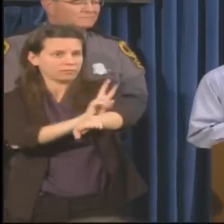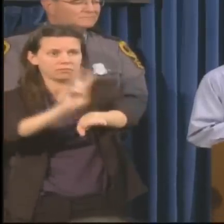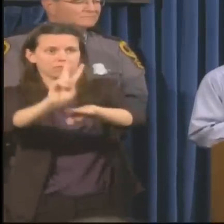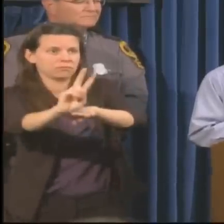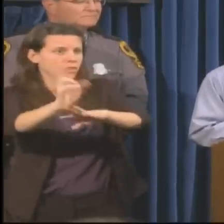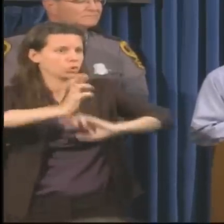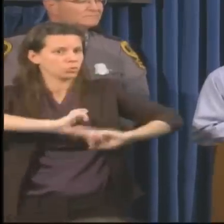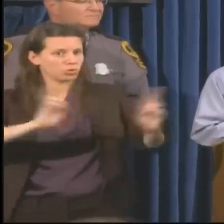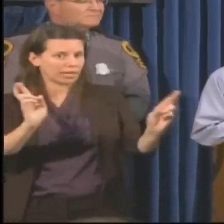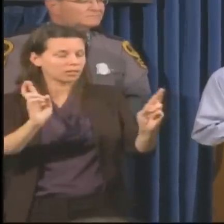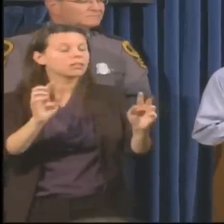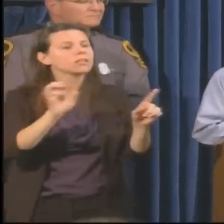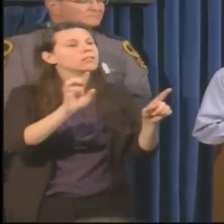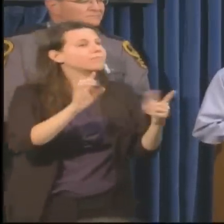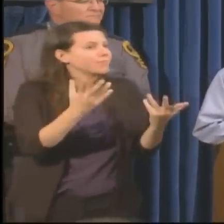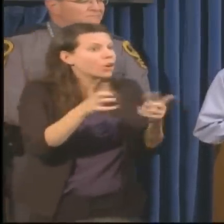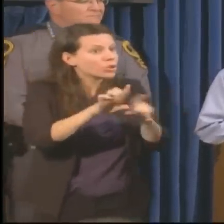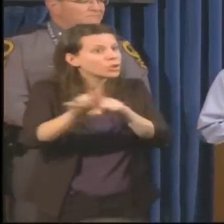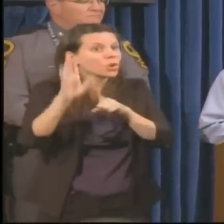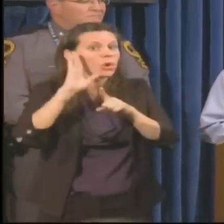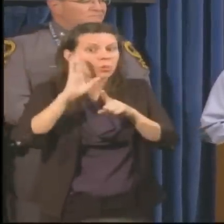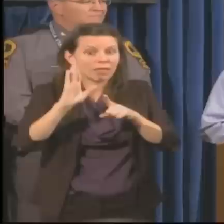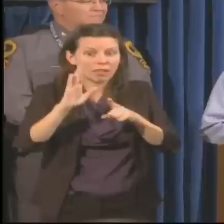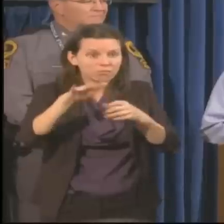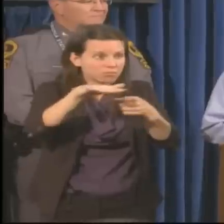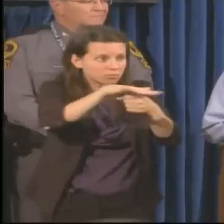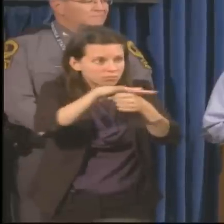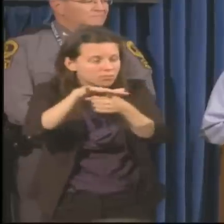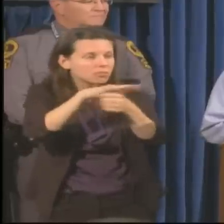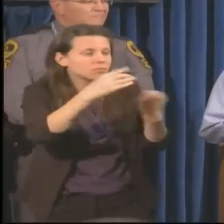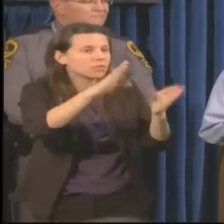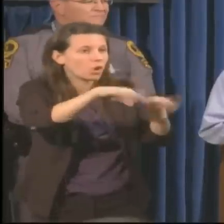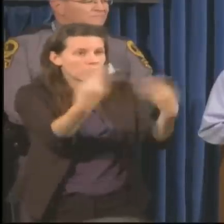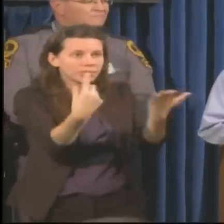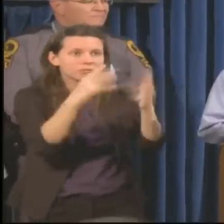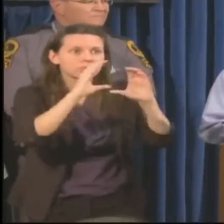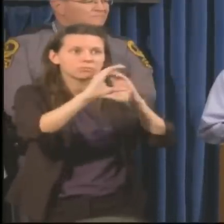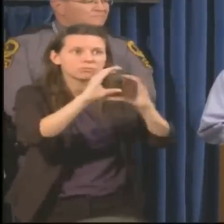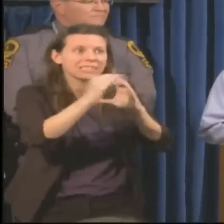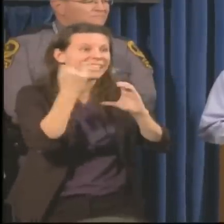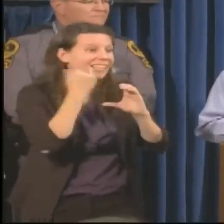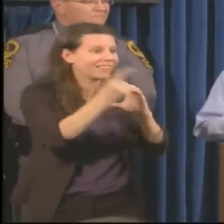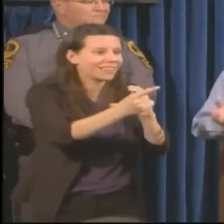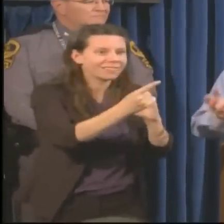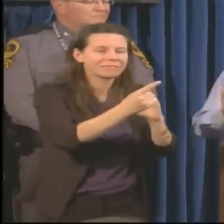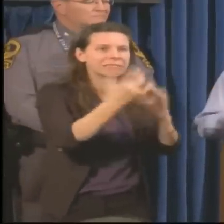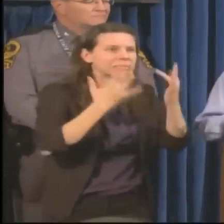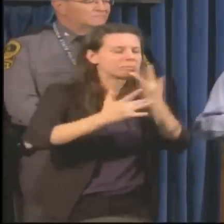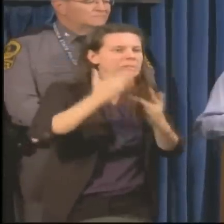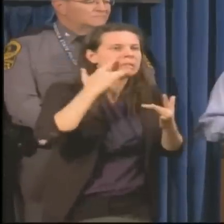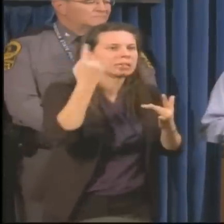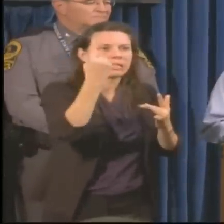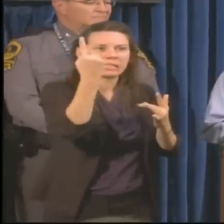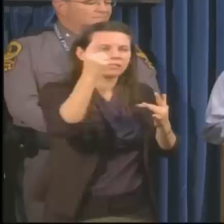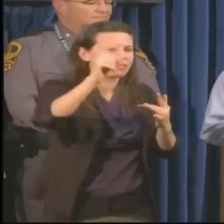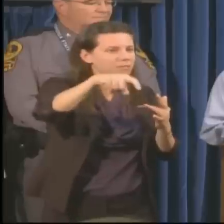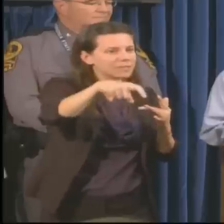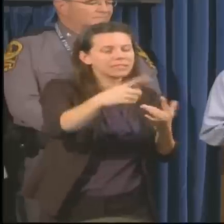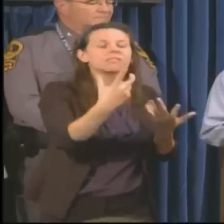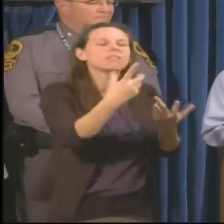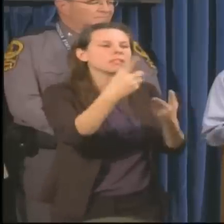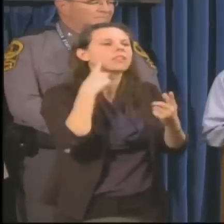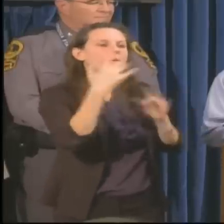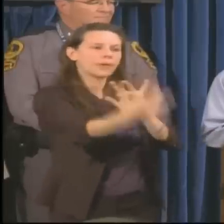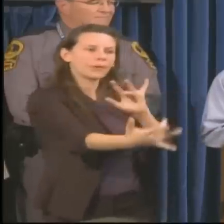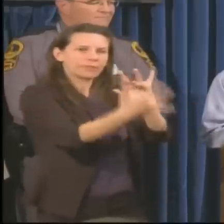to work storm events in close coordination with our localities. If they exceed their resources, they come to the State Emergency Operations